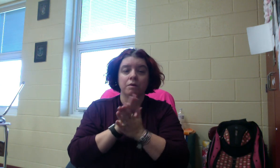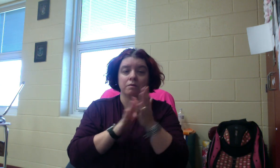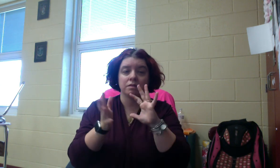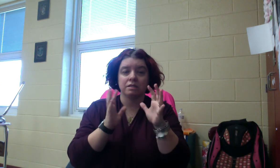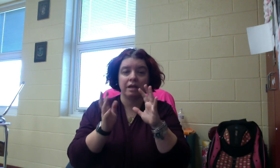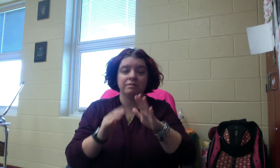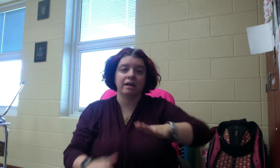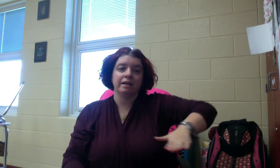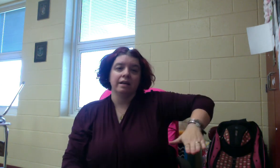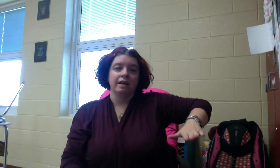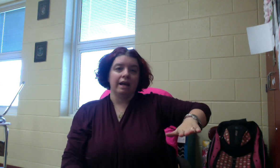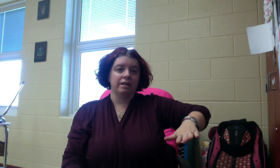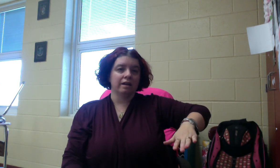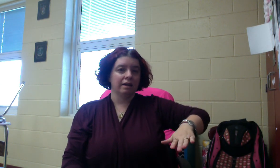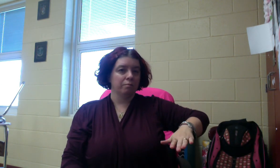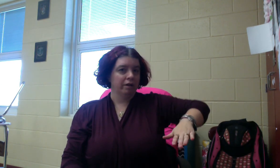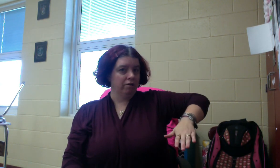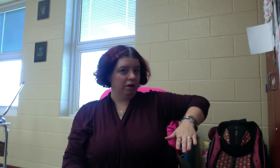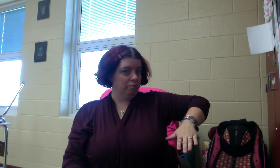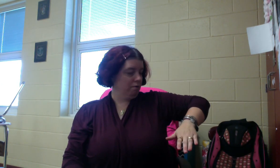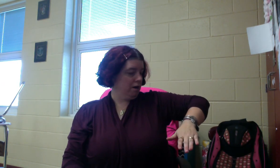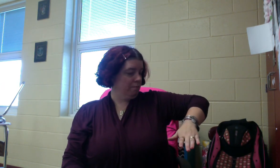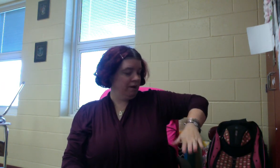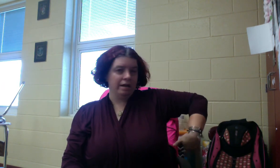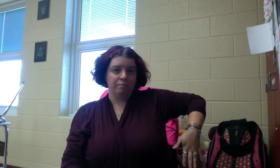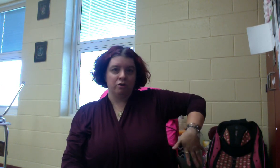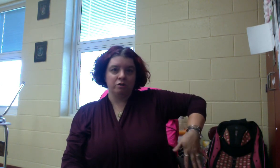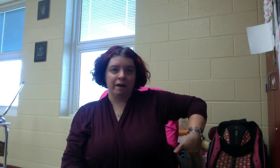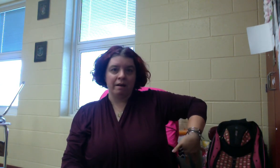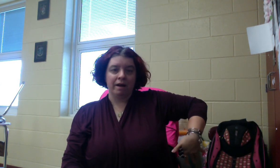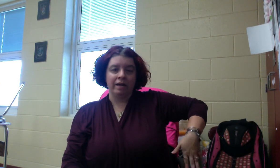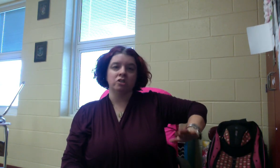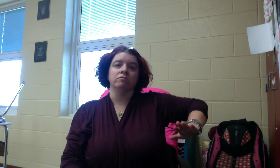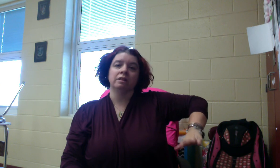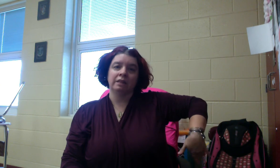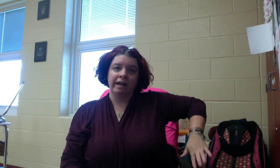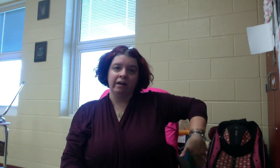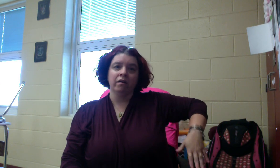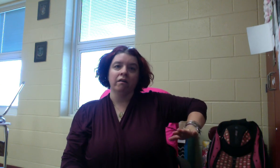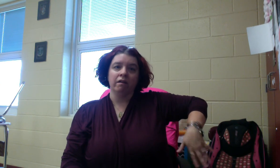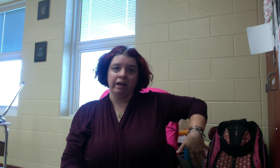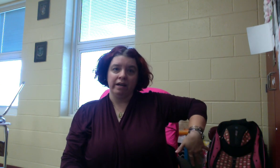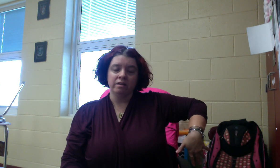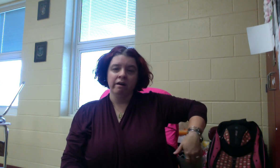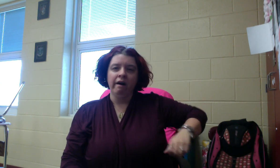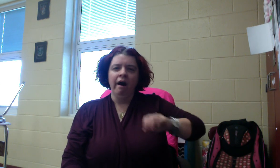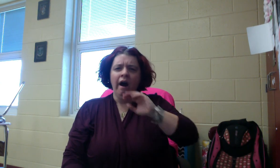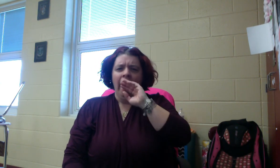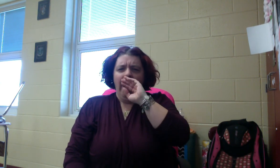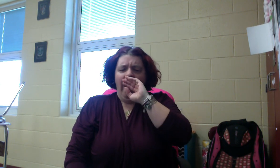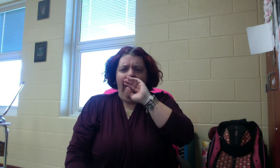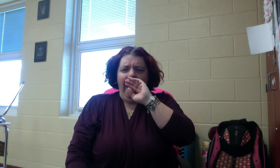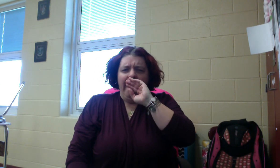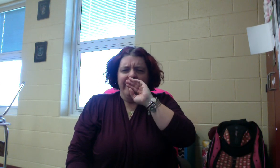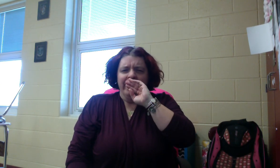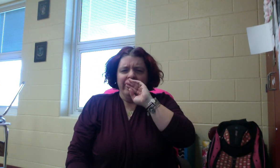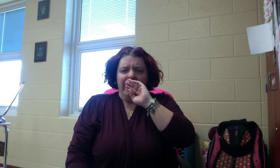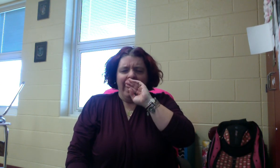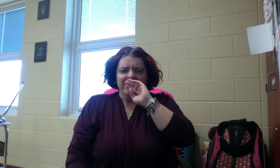it's the same sign, and you kind of bring your elbow up, and you push back behind you. Later or late. And then the last